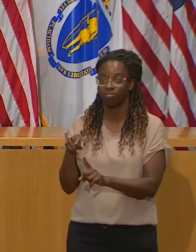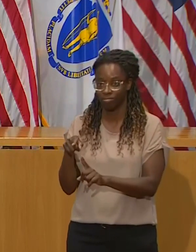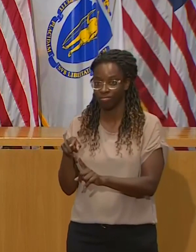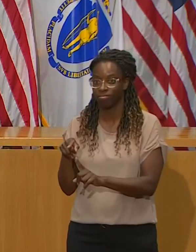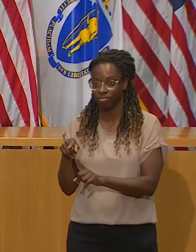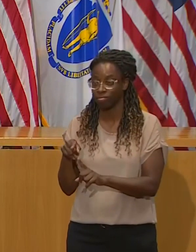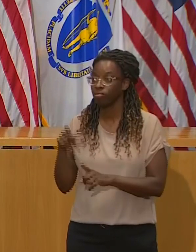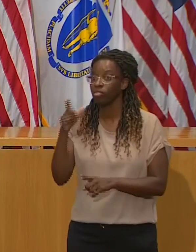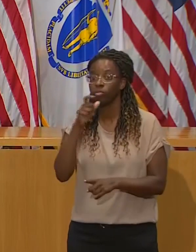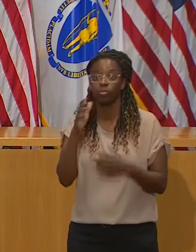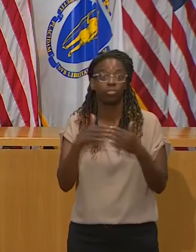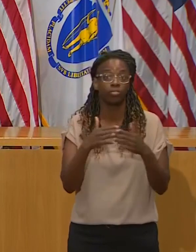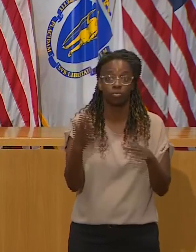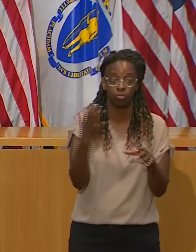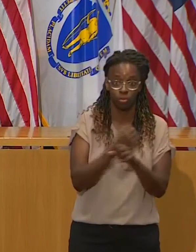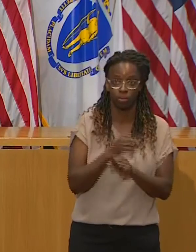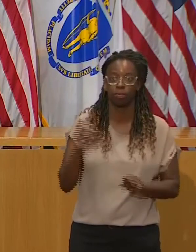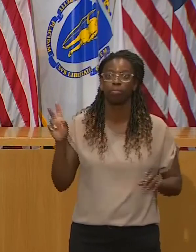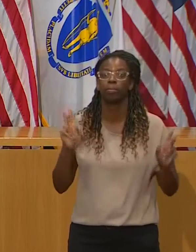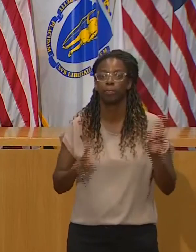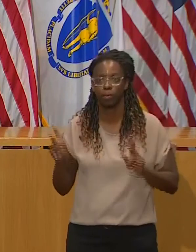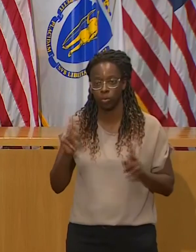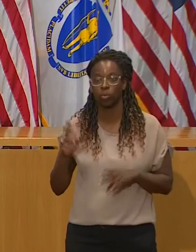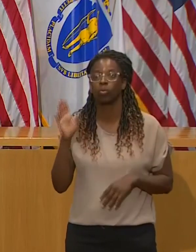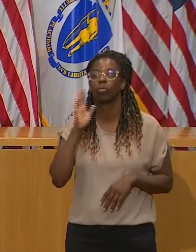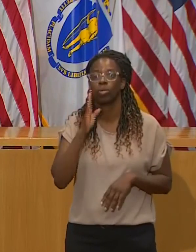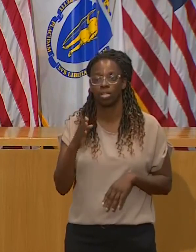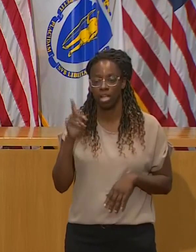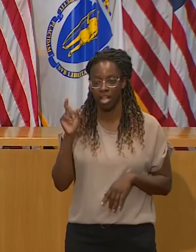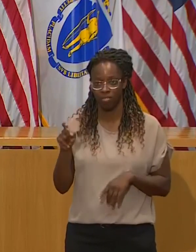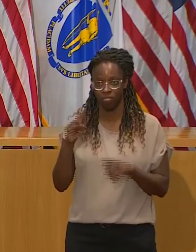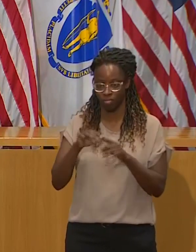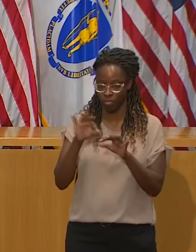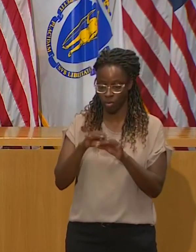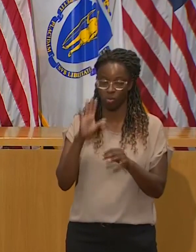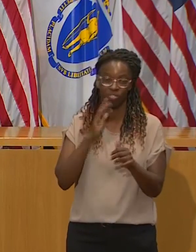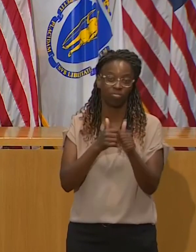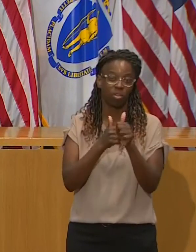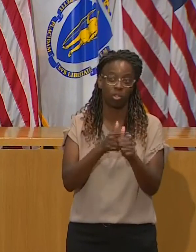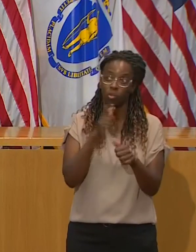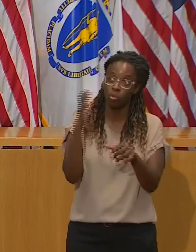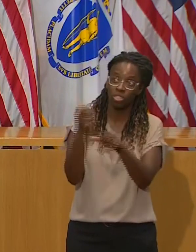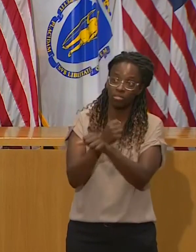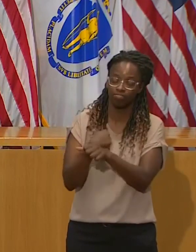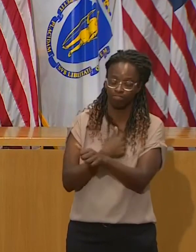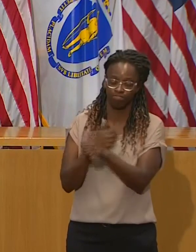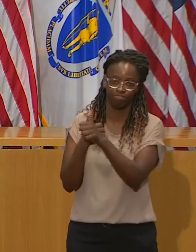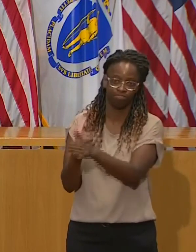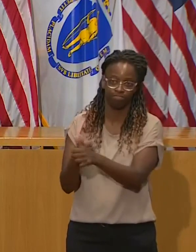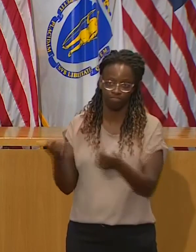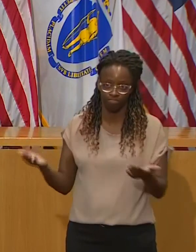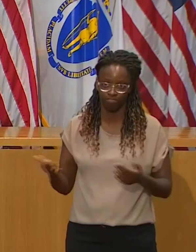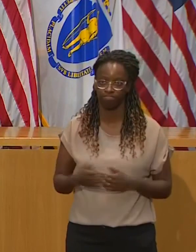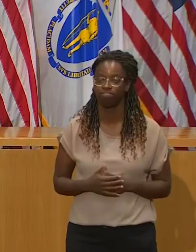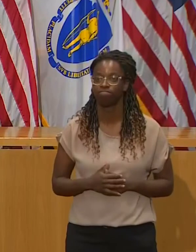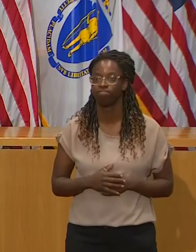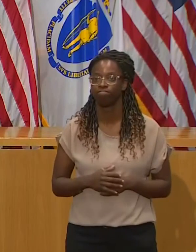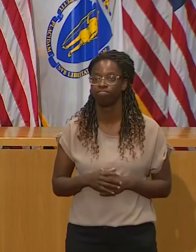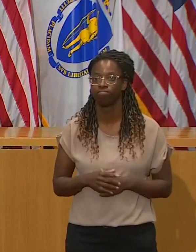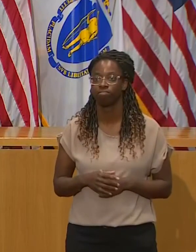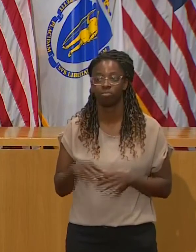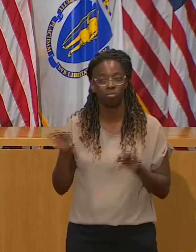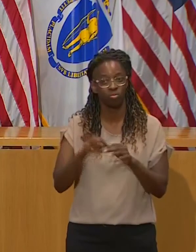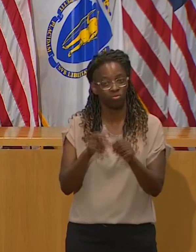And I, you know, win or lose, I say that. And and I'm certainly going to try and be one of those people who speaks to that.